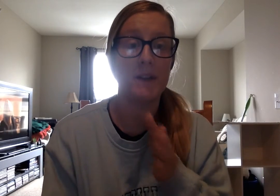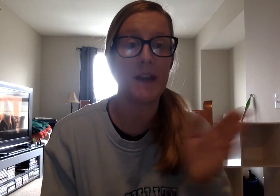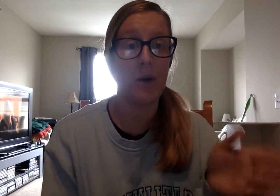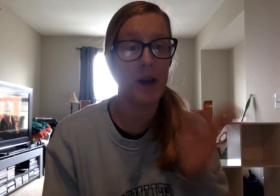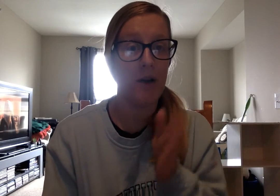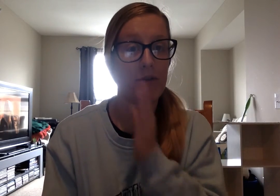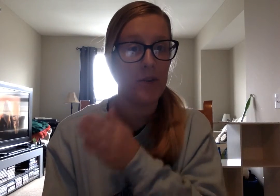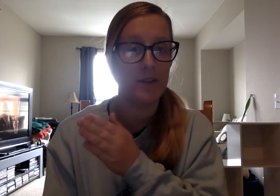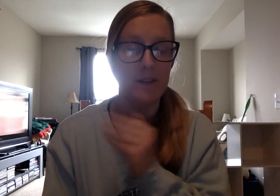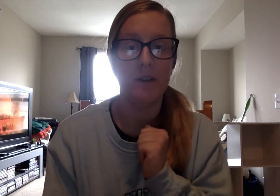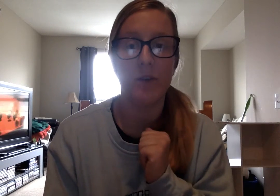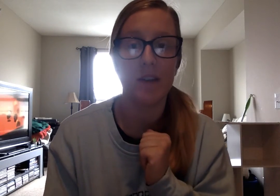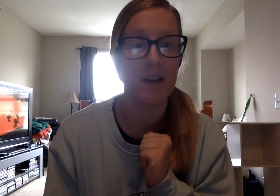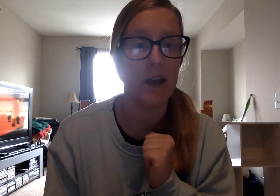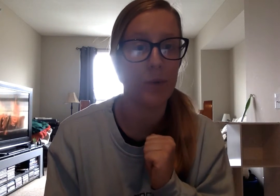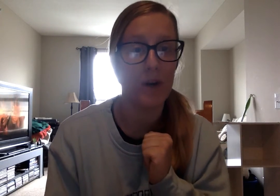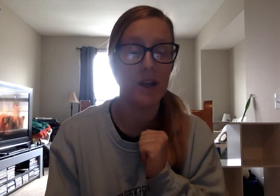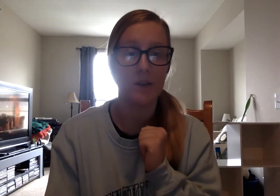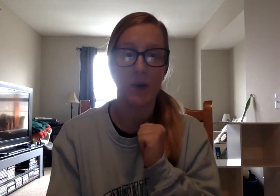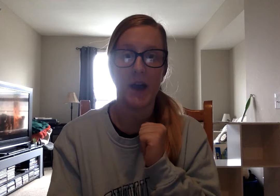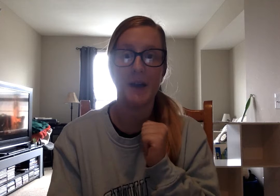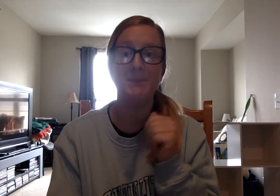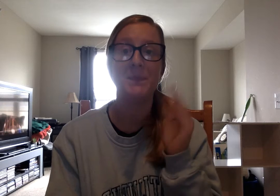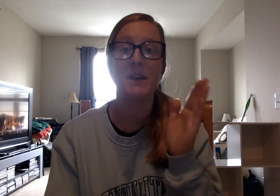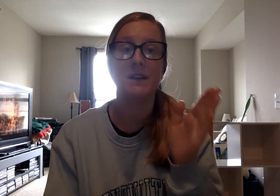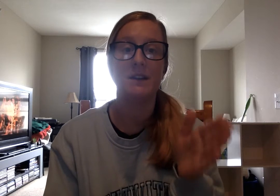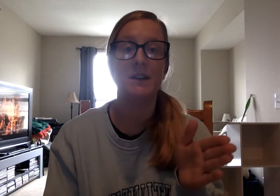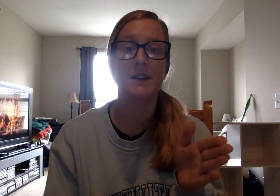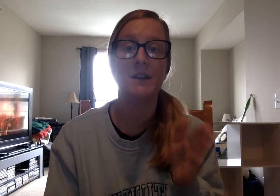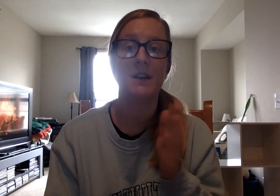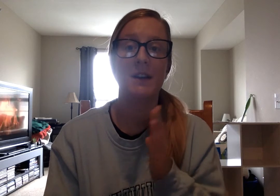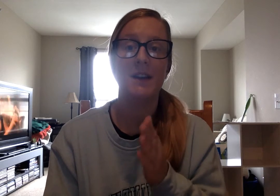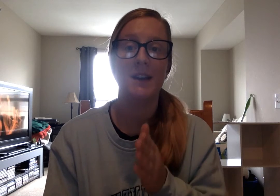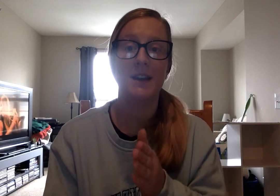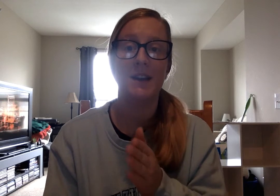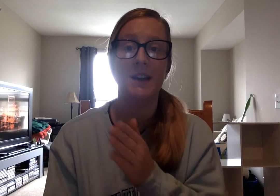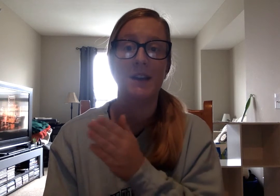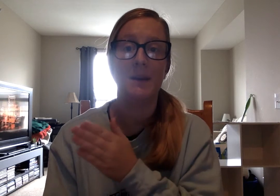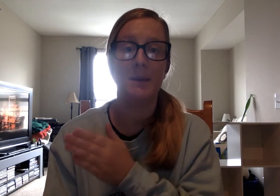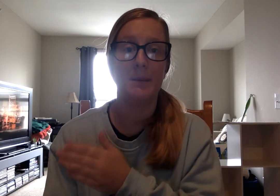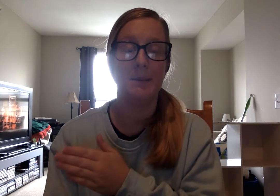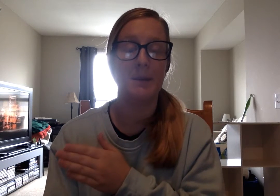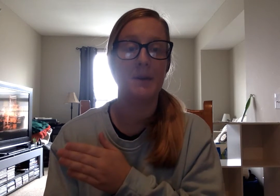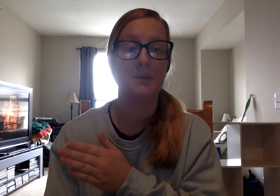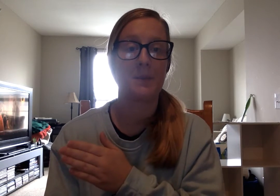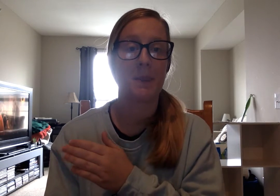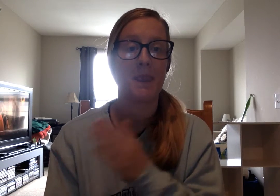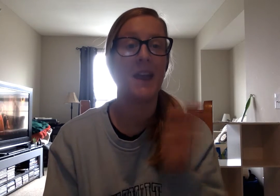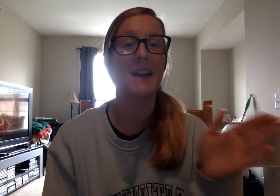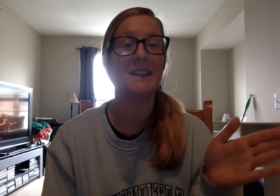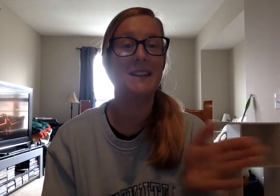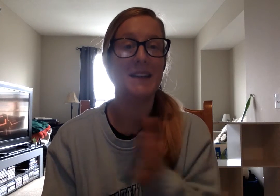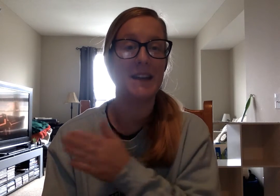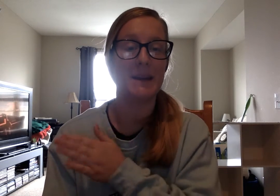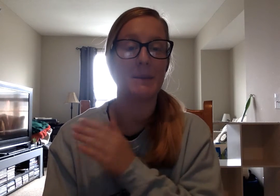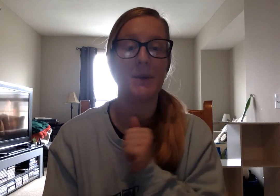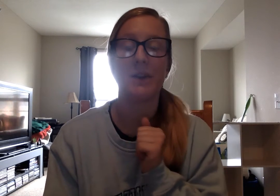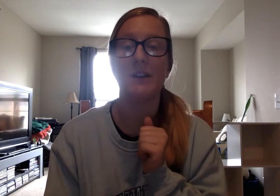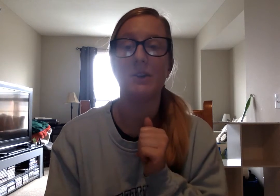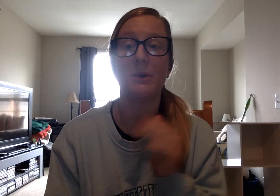to sound it out first and see if you guys can guess what it is, okay? D-I-M. Dim. Ready? Do it